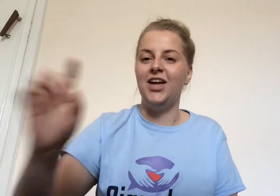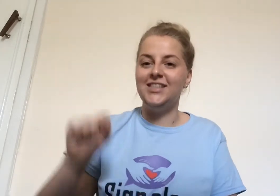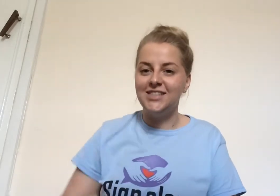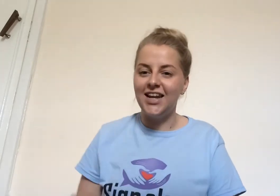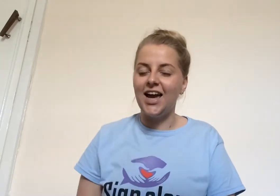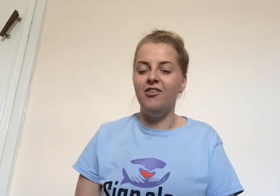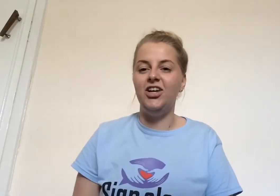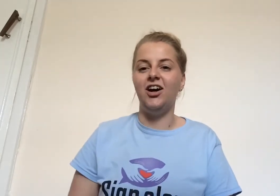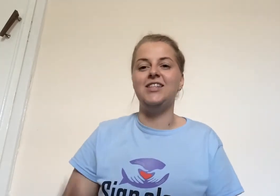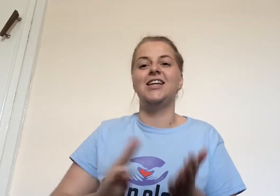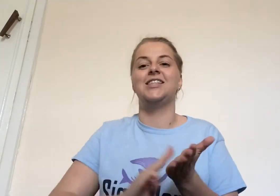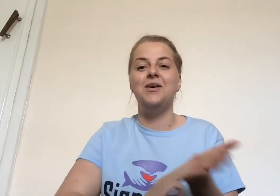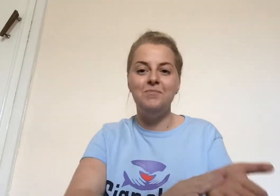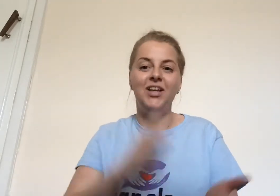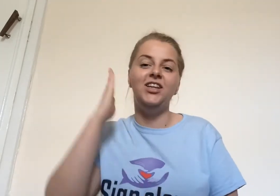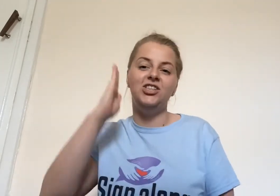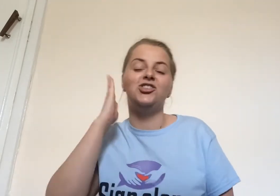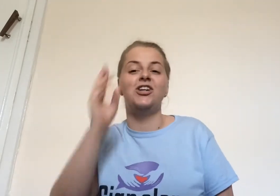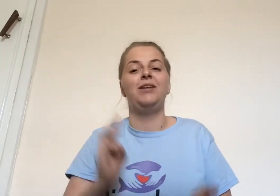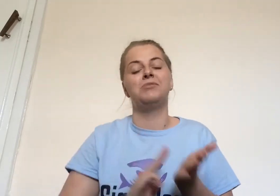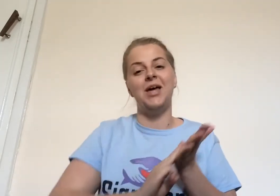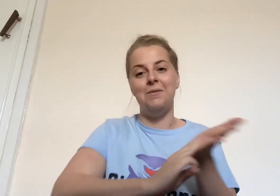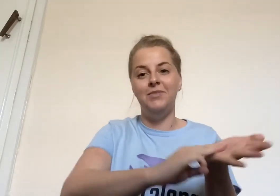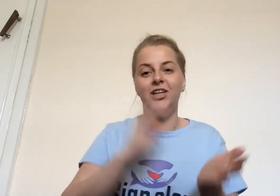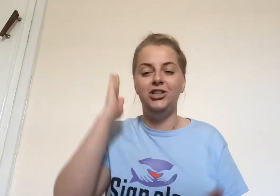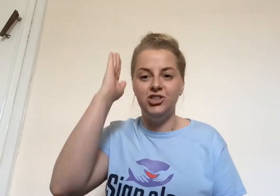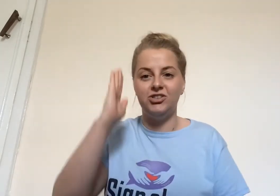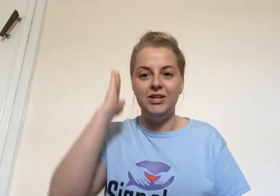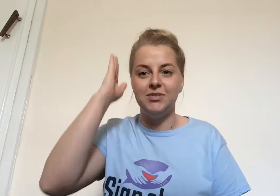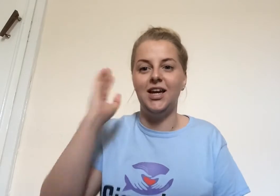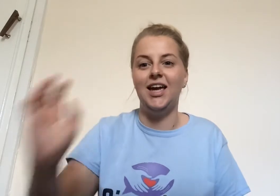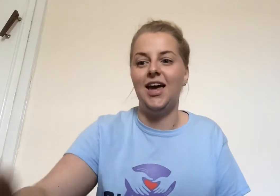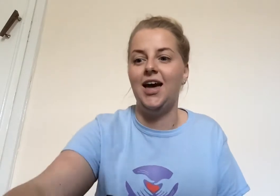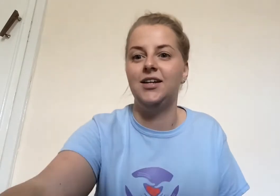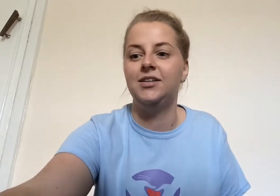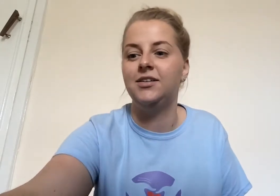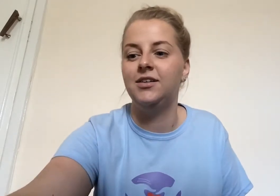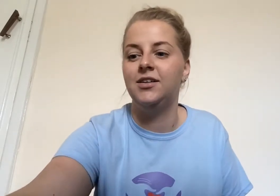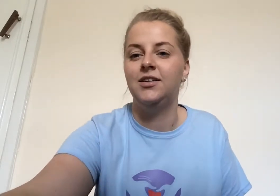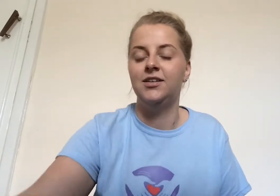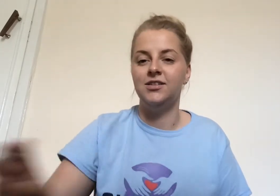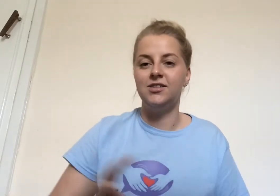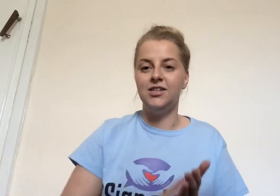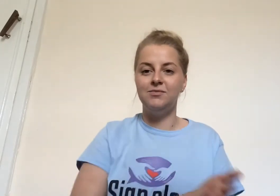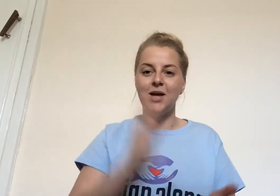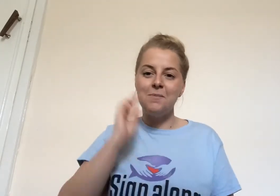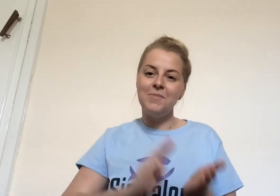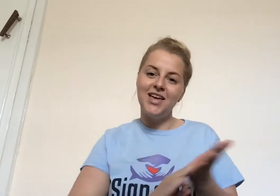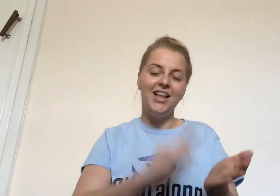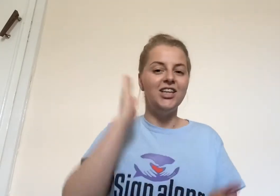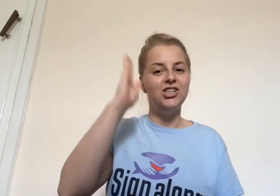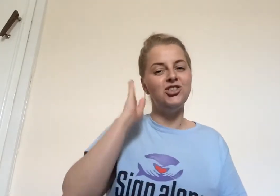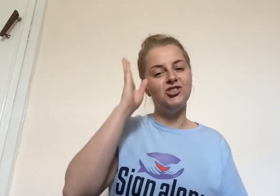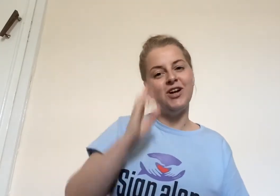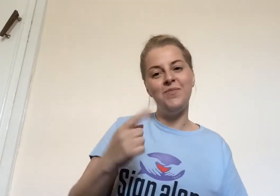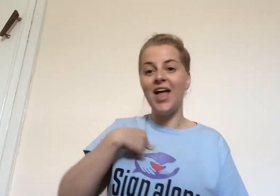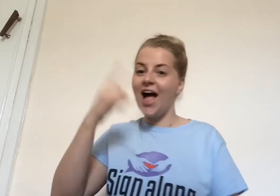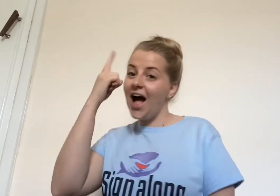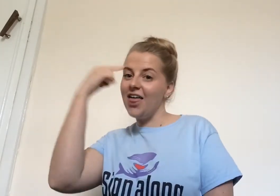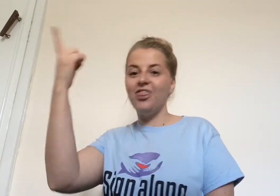then instead of carrying on, says a million dreams, a million dreams again. A dreams, a million dreams. I